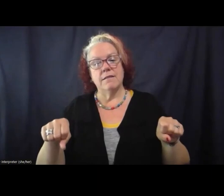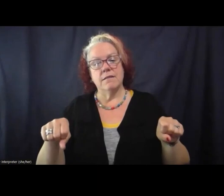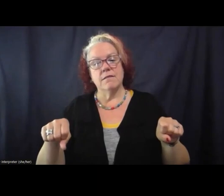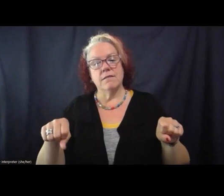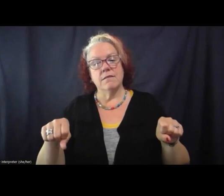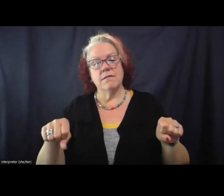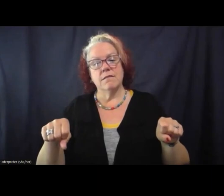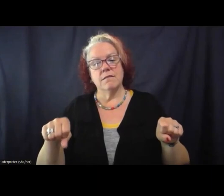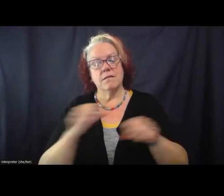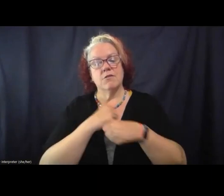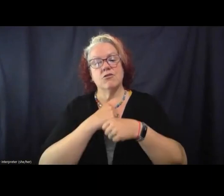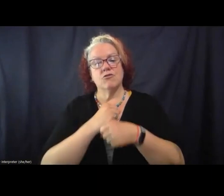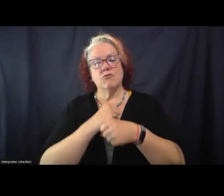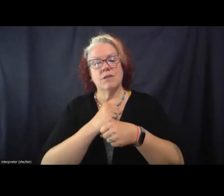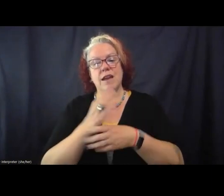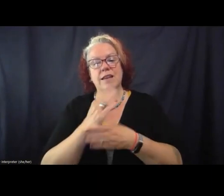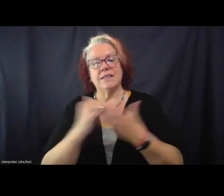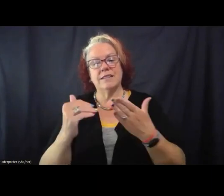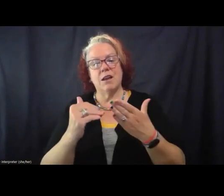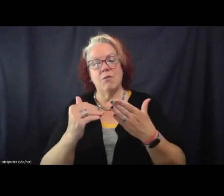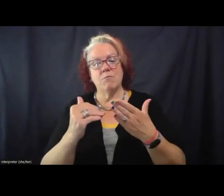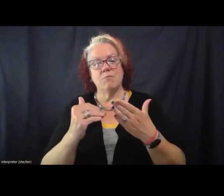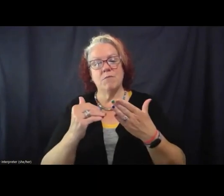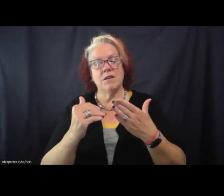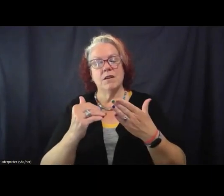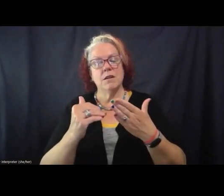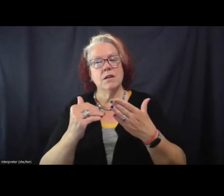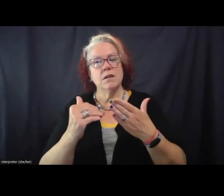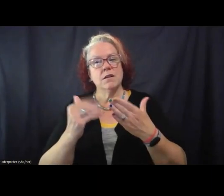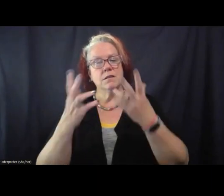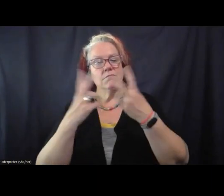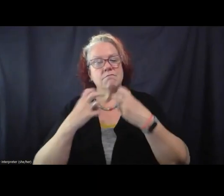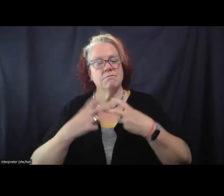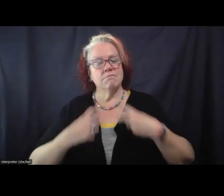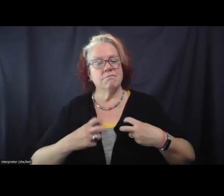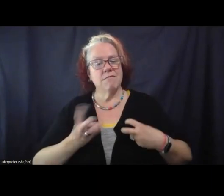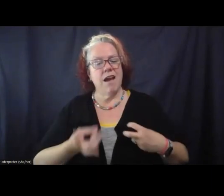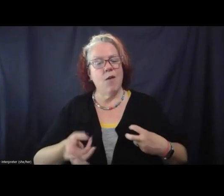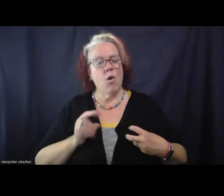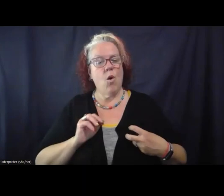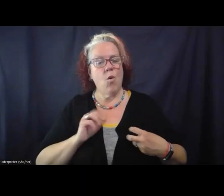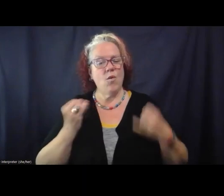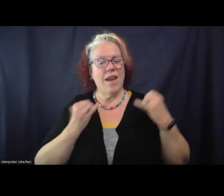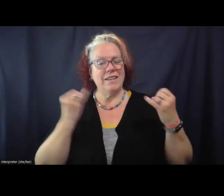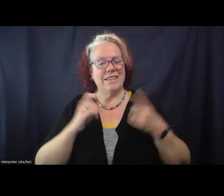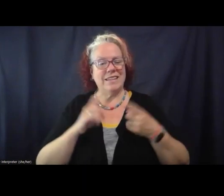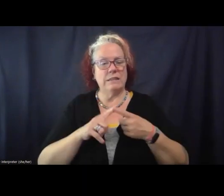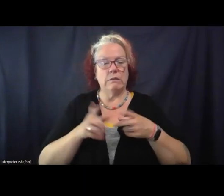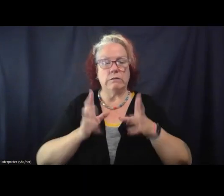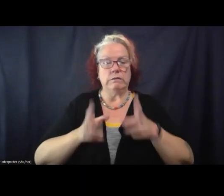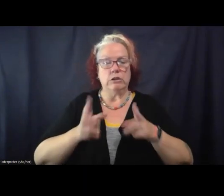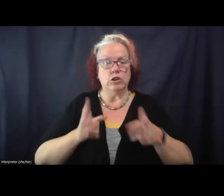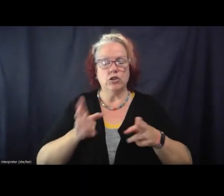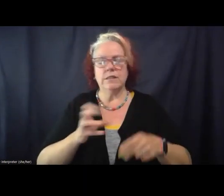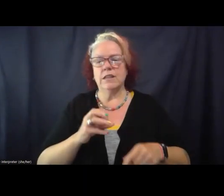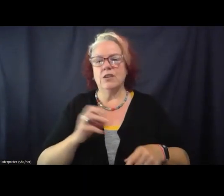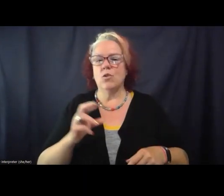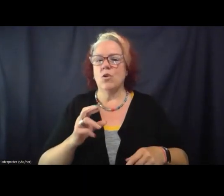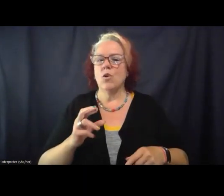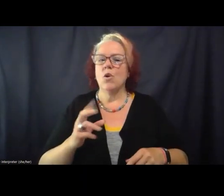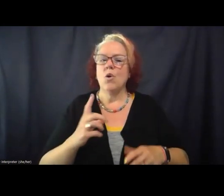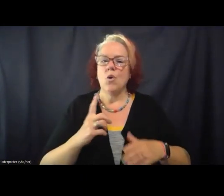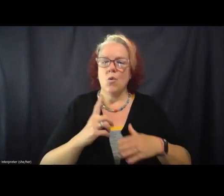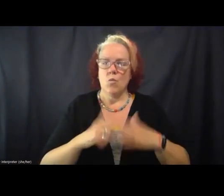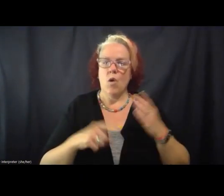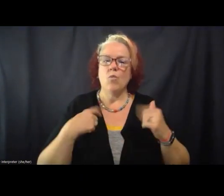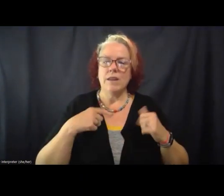create some pushback on our own internal senses of urgency or things that can lead to burnout and lead